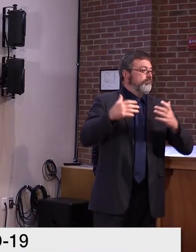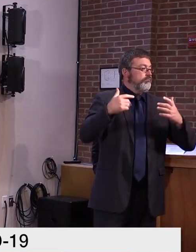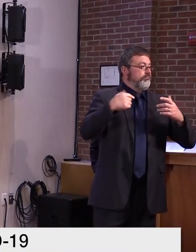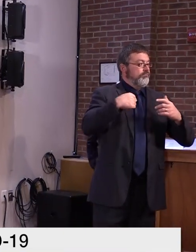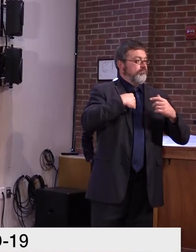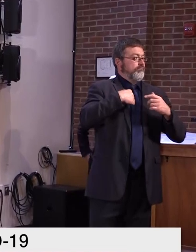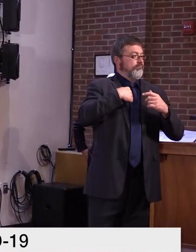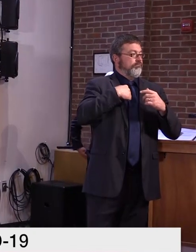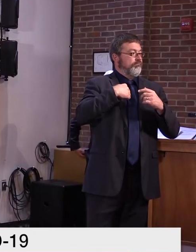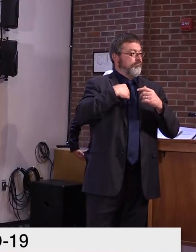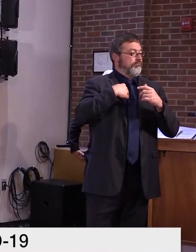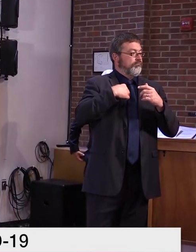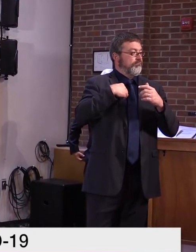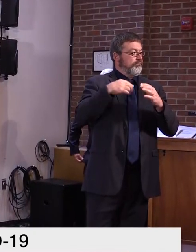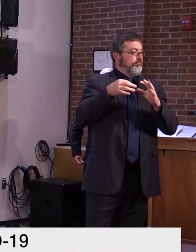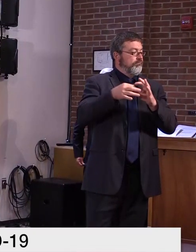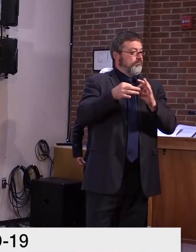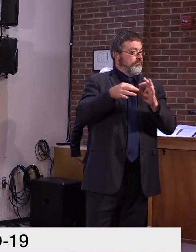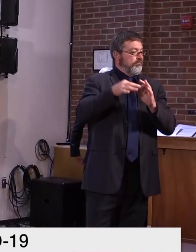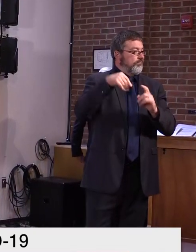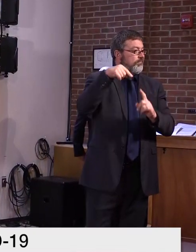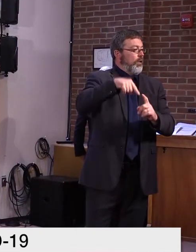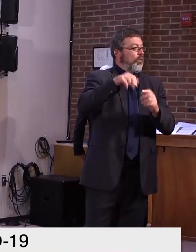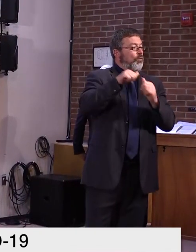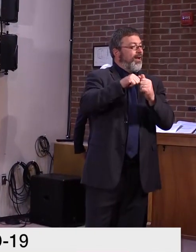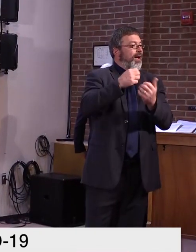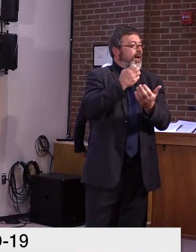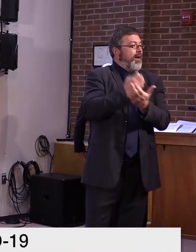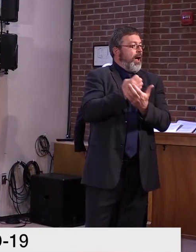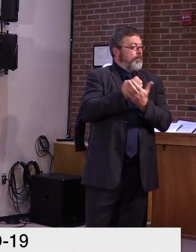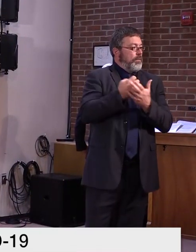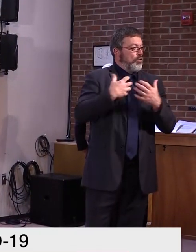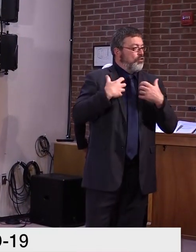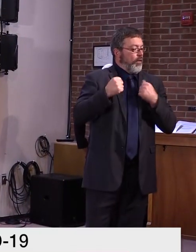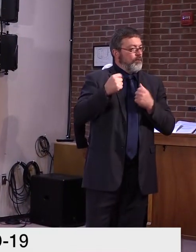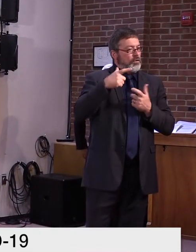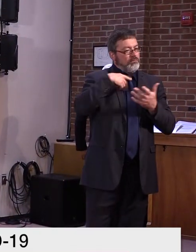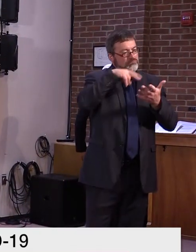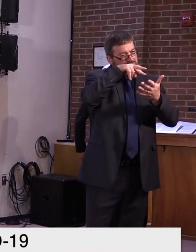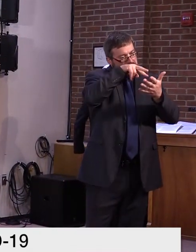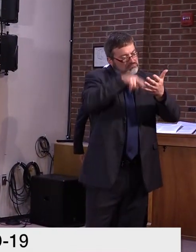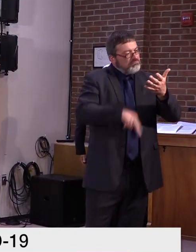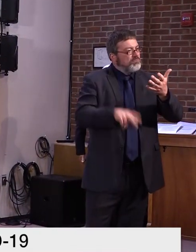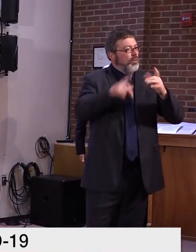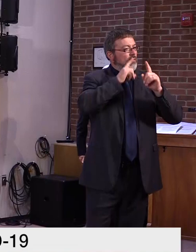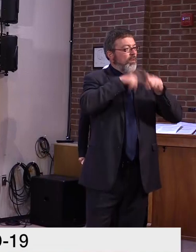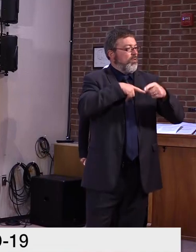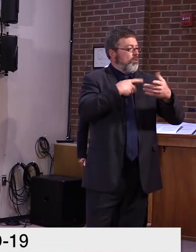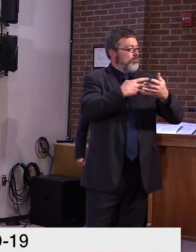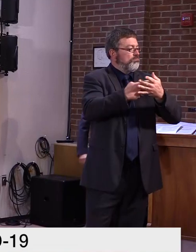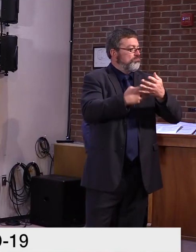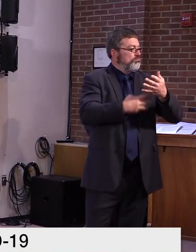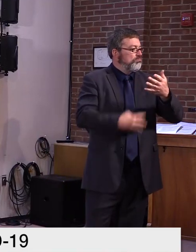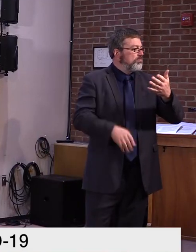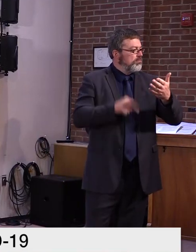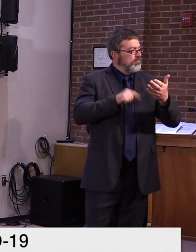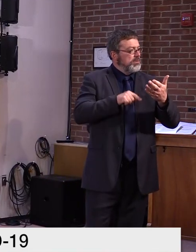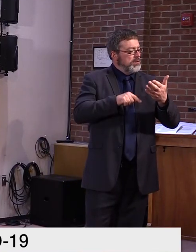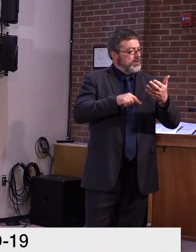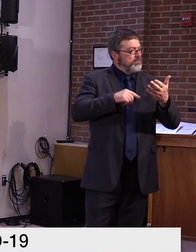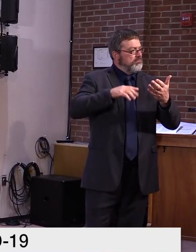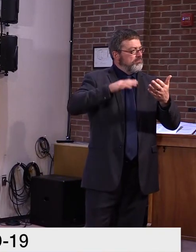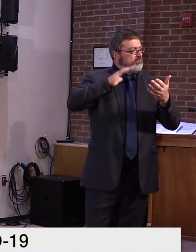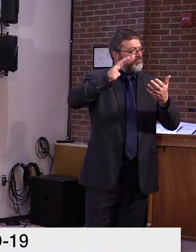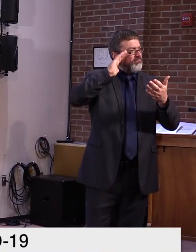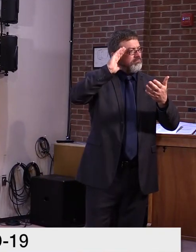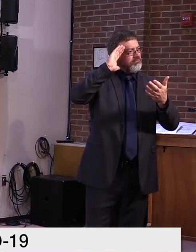economic recovery funds, it looks, uh, like they followed what you were asking. They're putting about $175 million